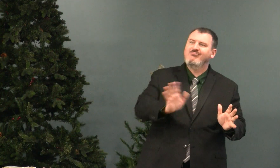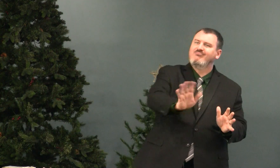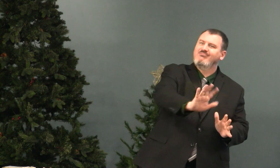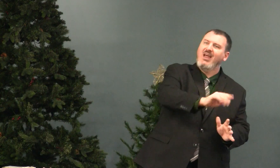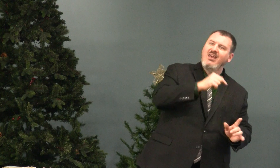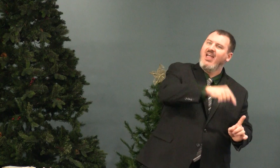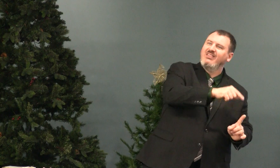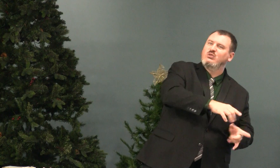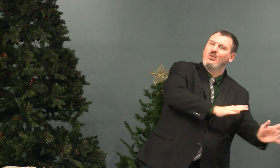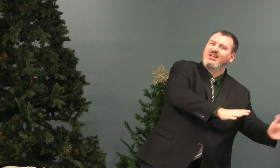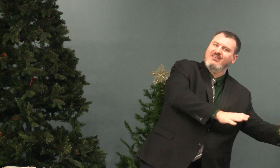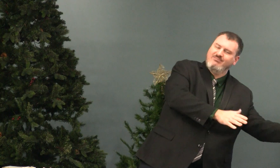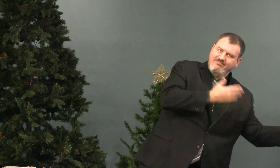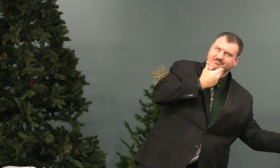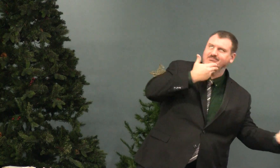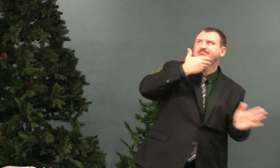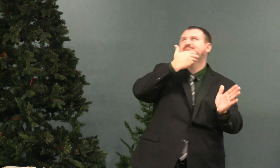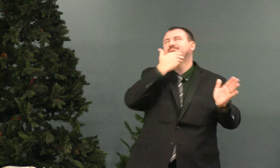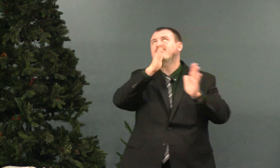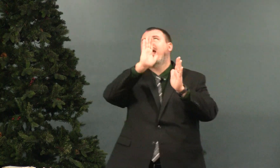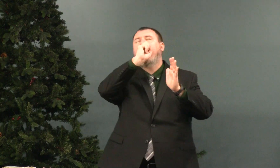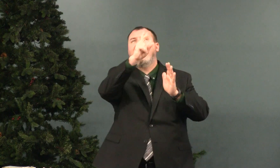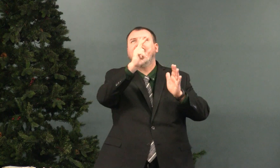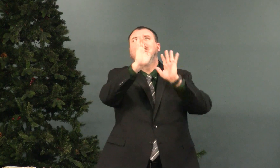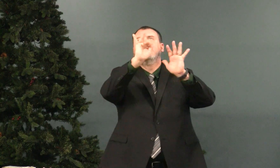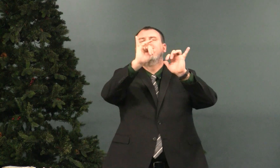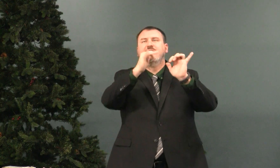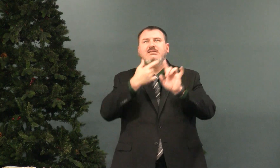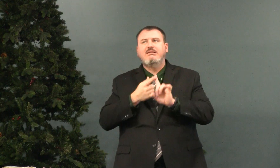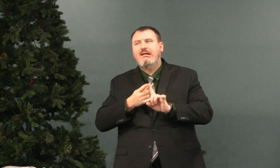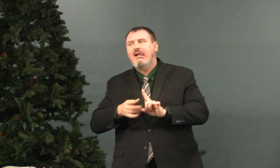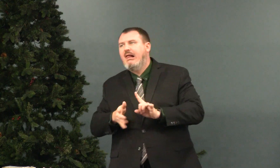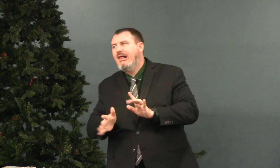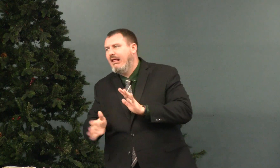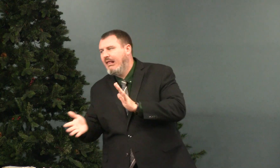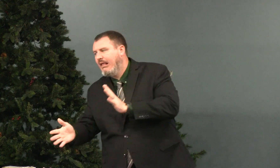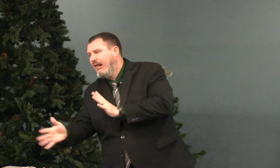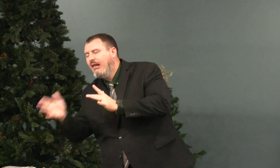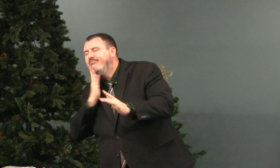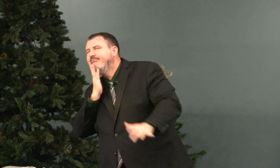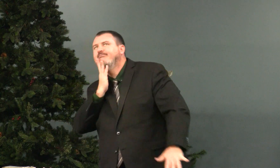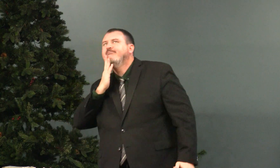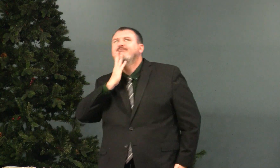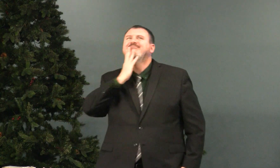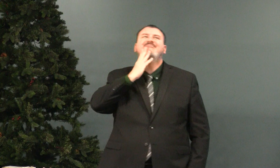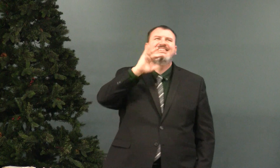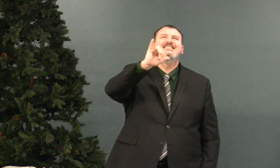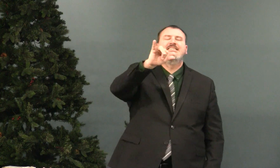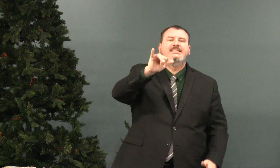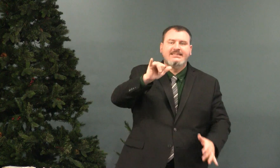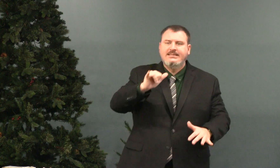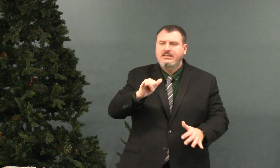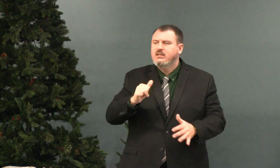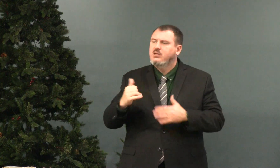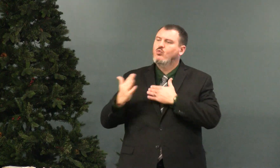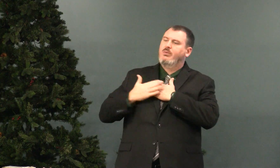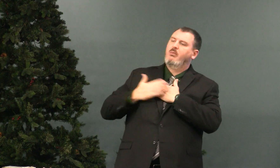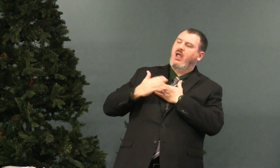A warning, don't do this, but do this instead, so we can steer